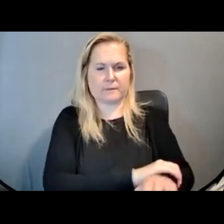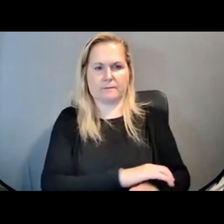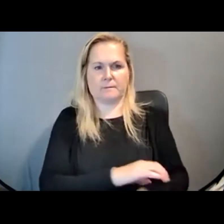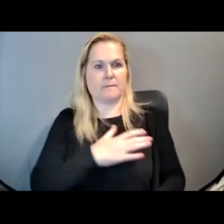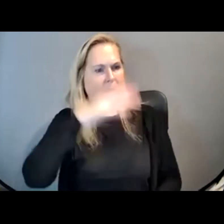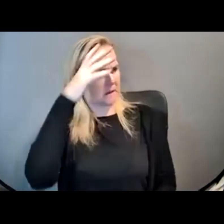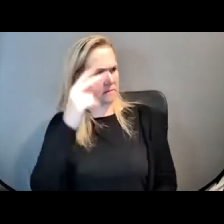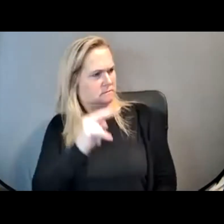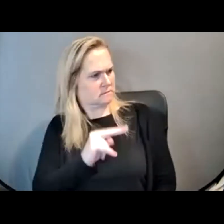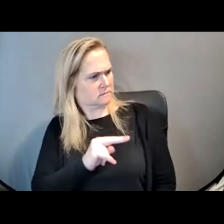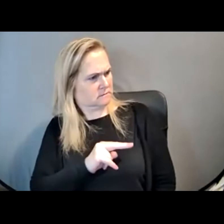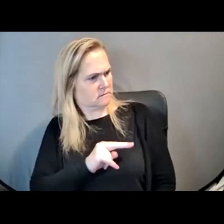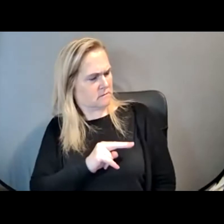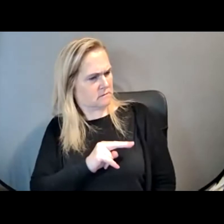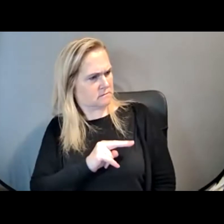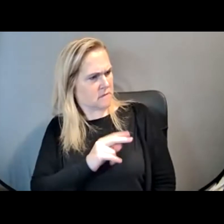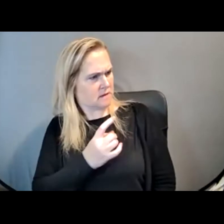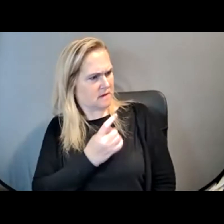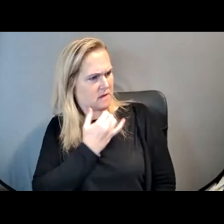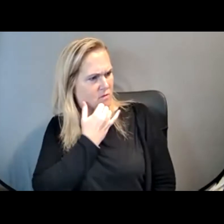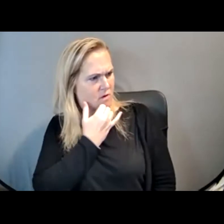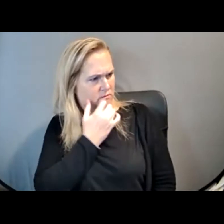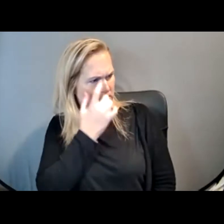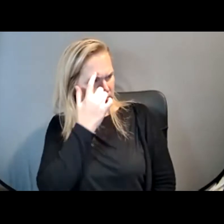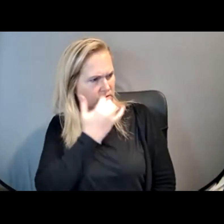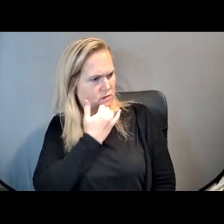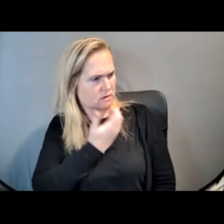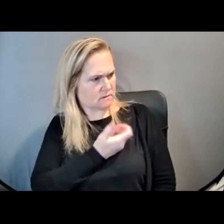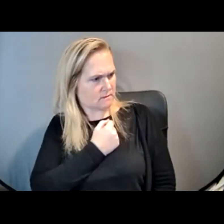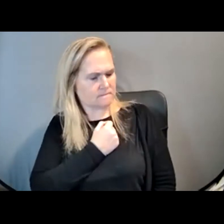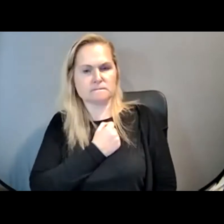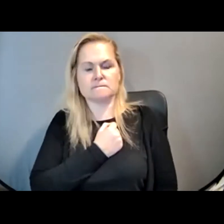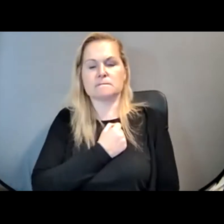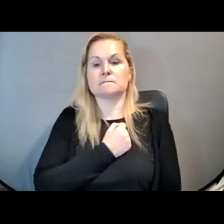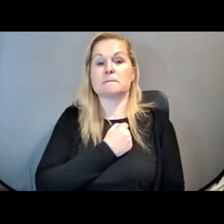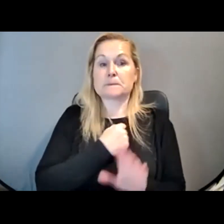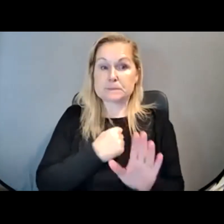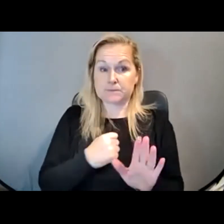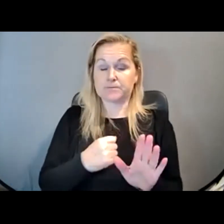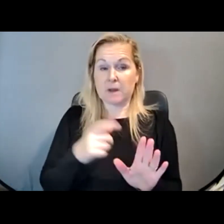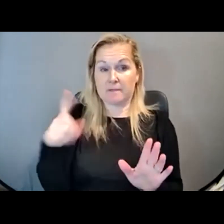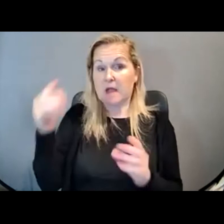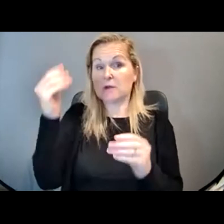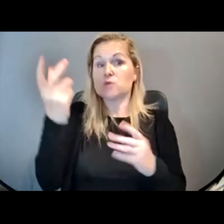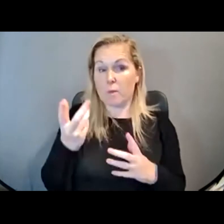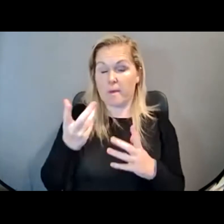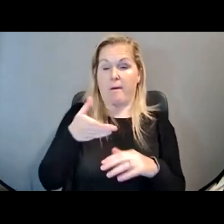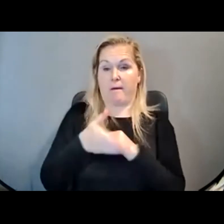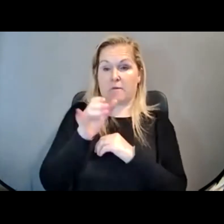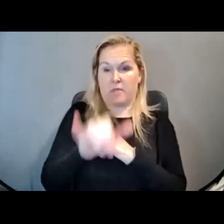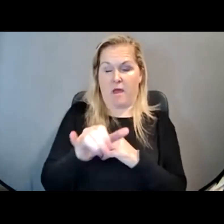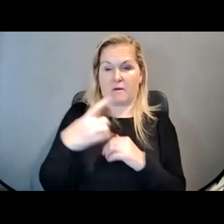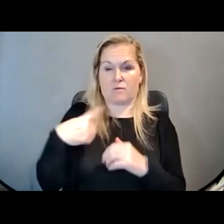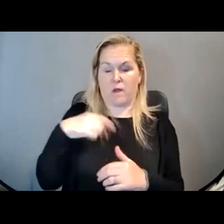to him that something neurological was going on. Now, I'm told that after that, we had a number of